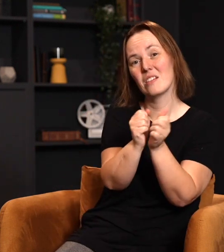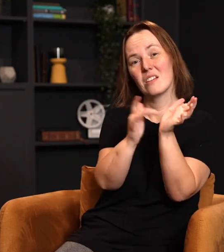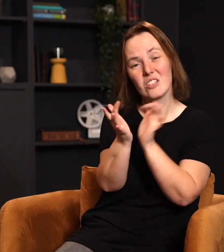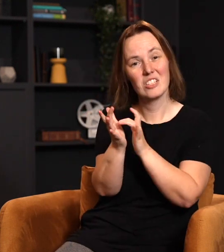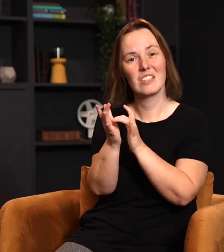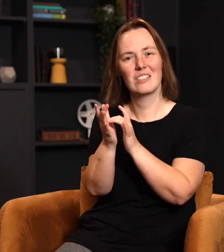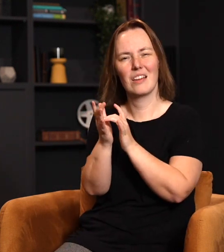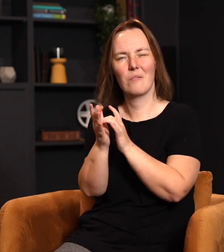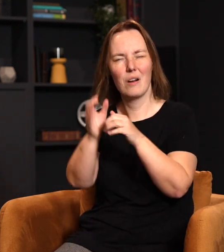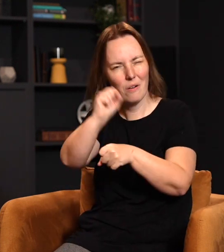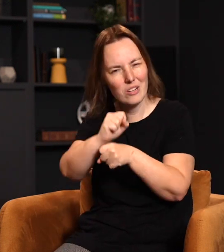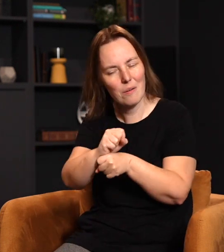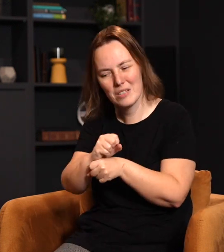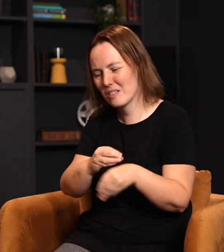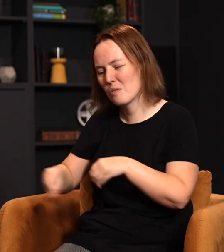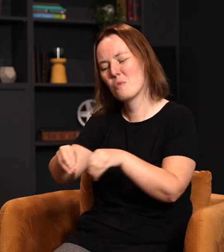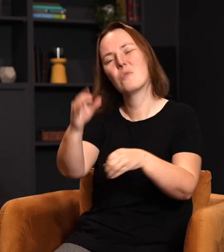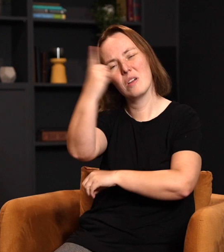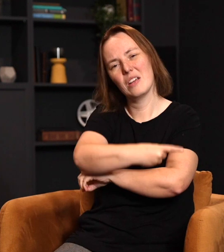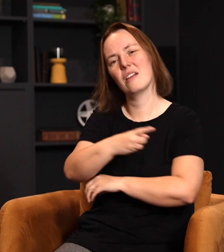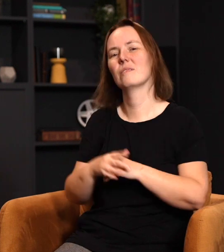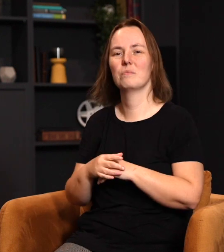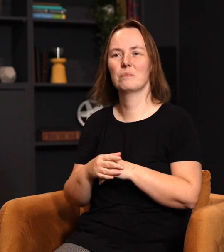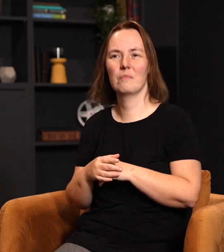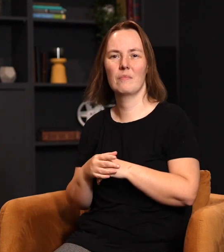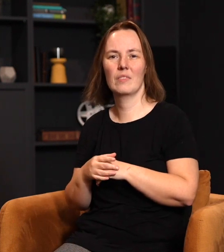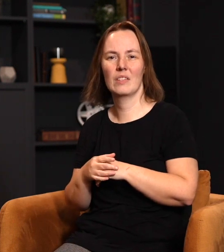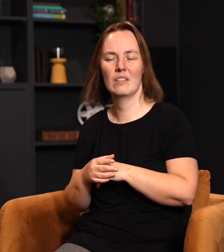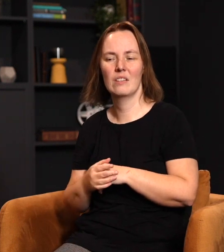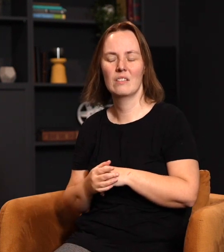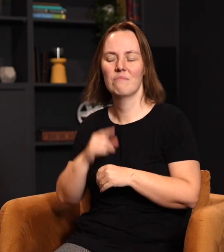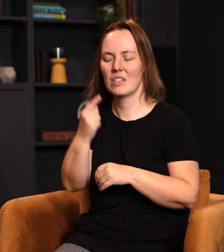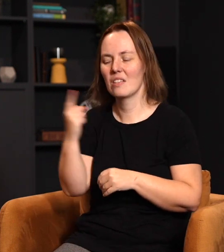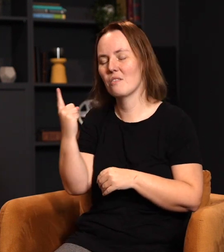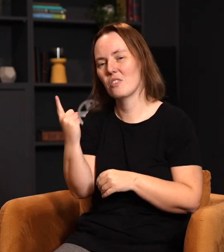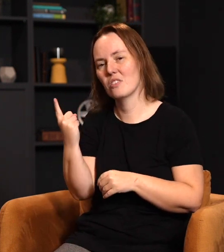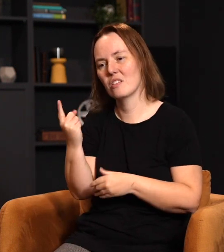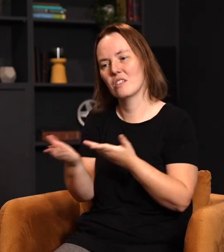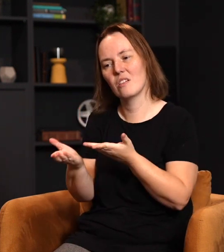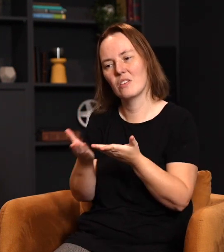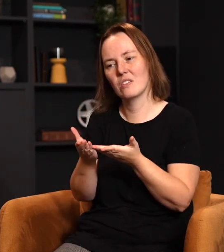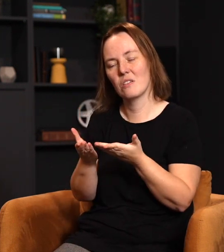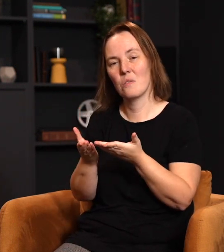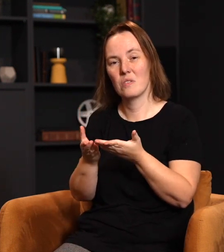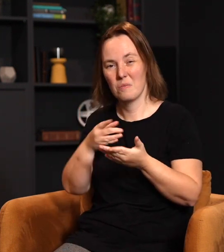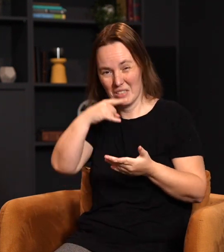understanding what our assignment is as we move through our day. I was saying the first service there, but when somebody